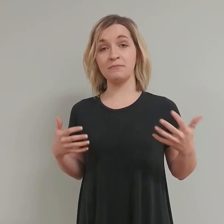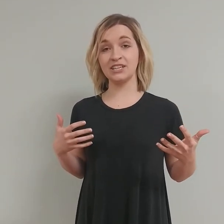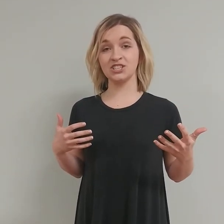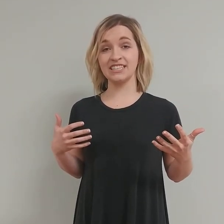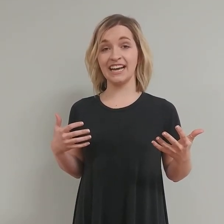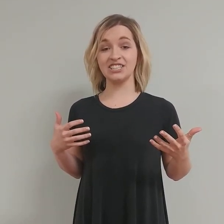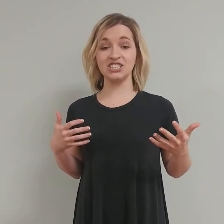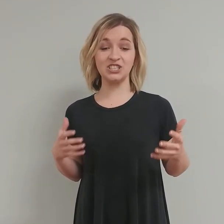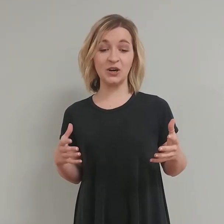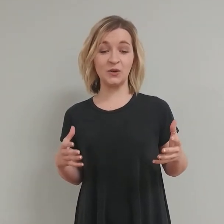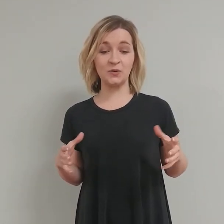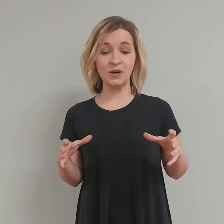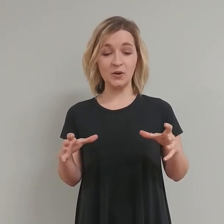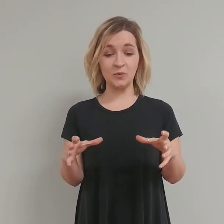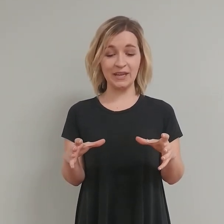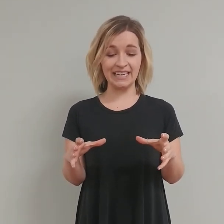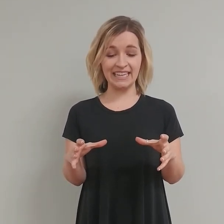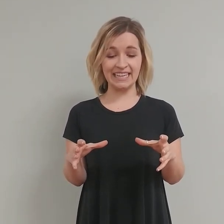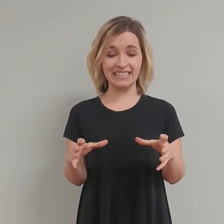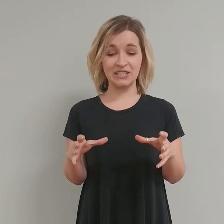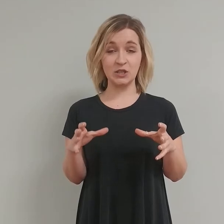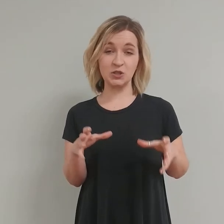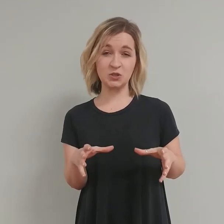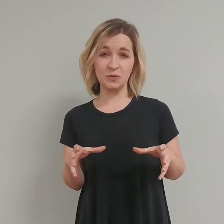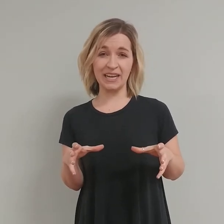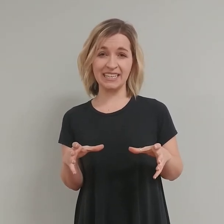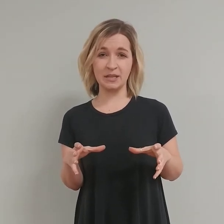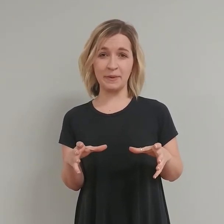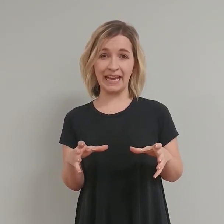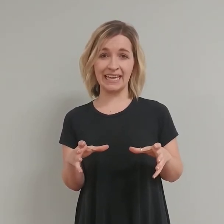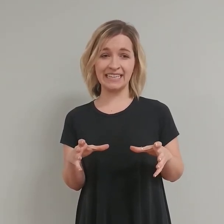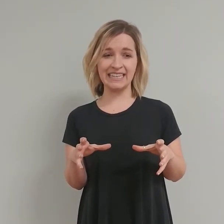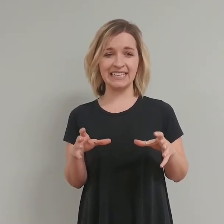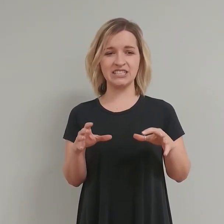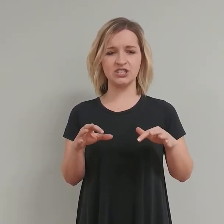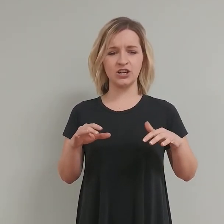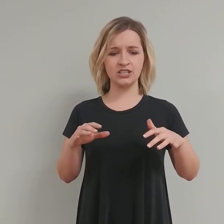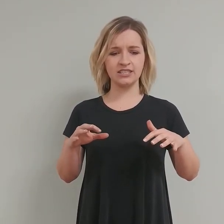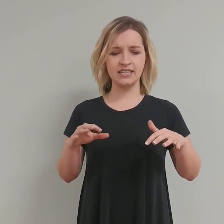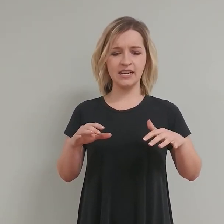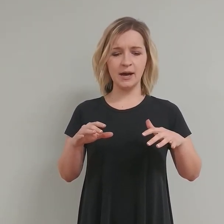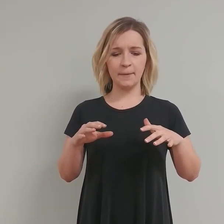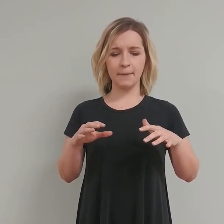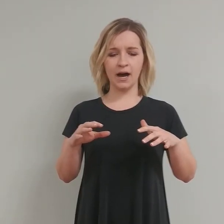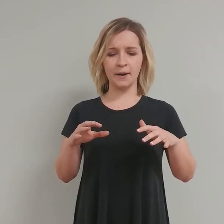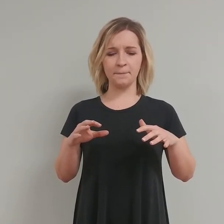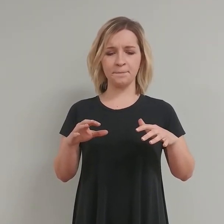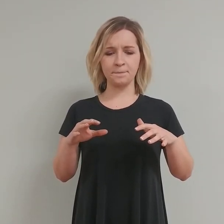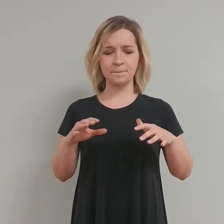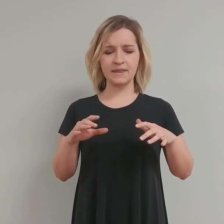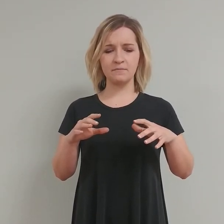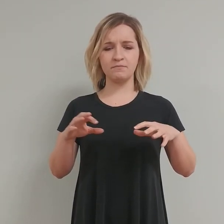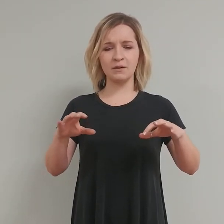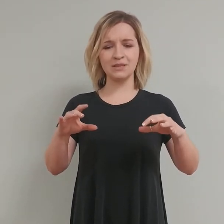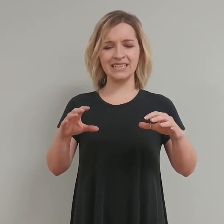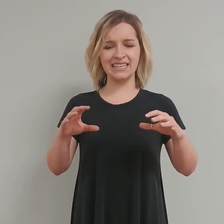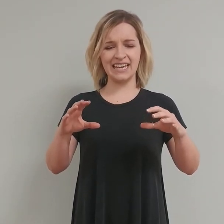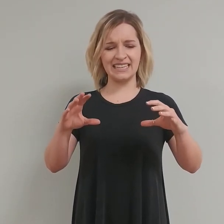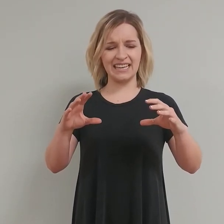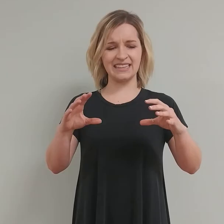measured it. I just know when it looks right in the pan, it starts bubbling in, like,